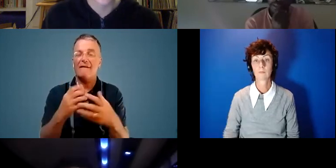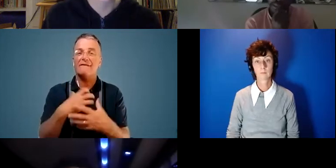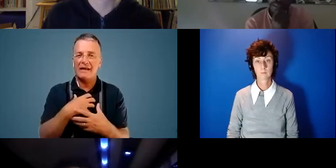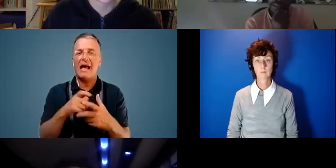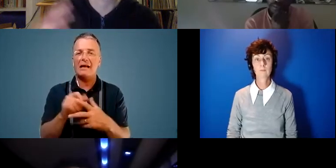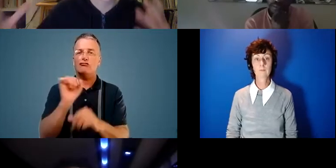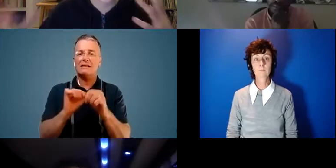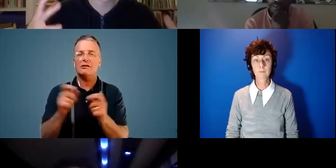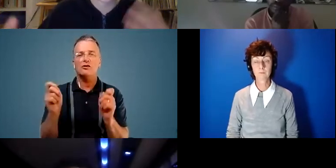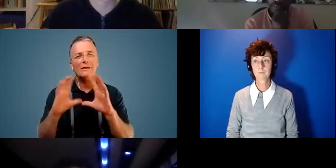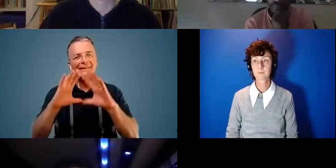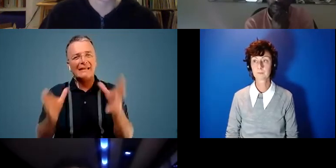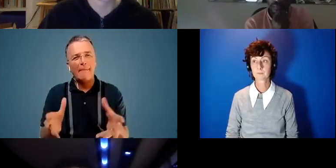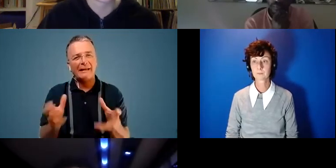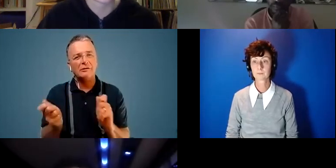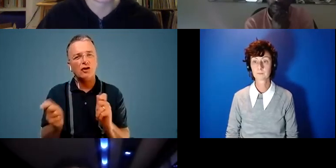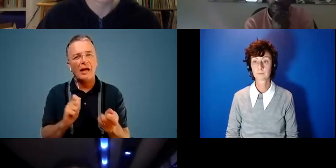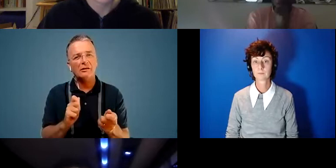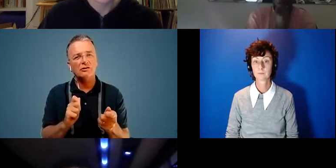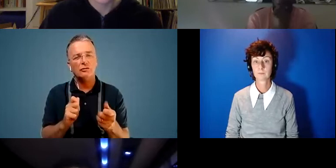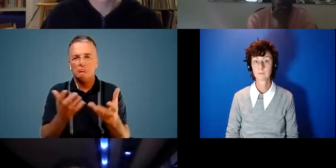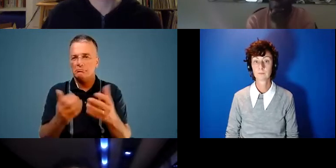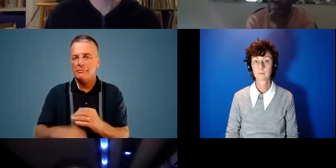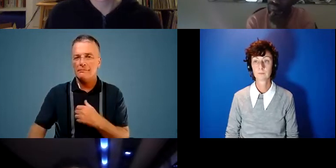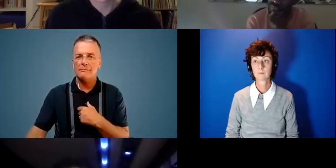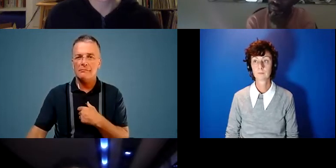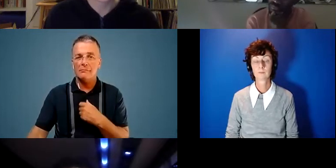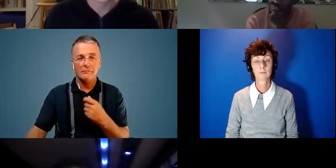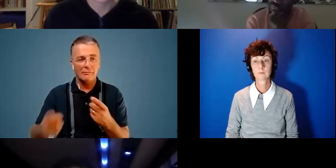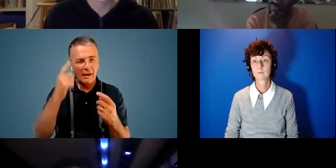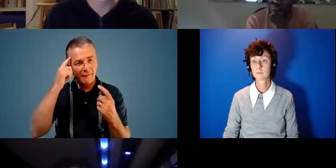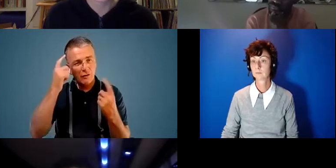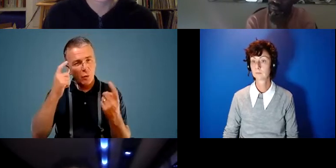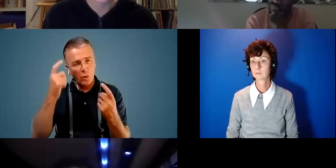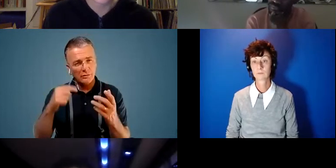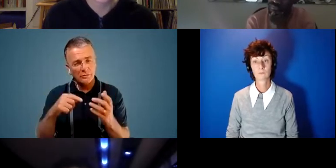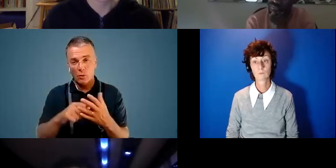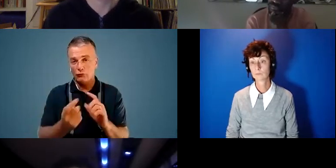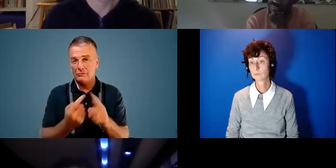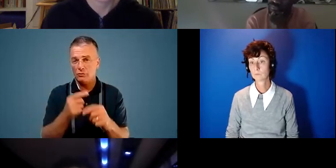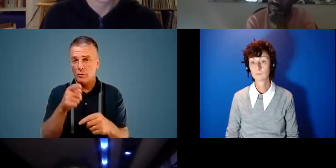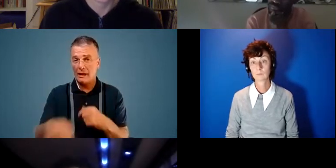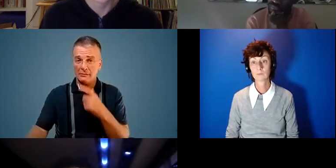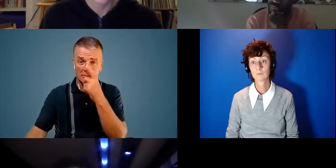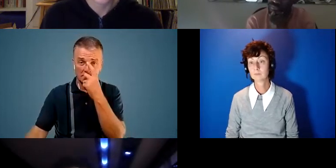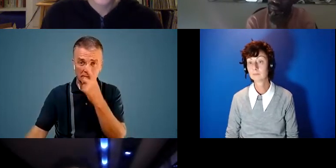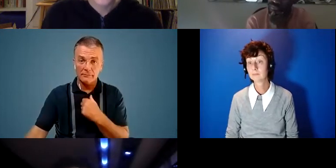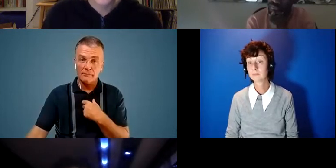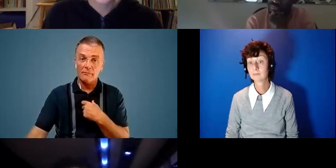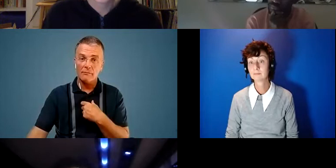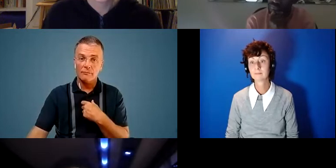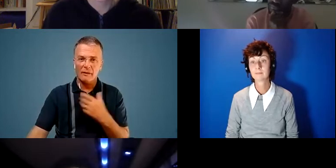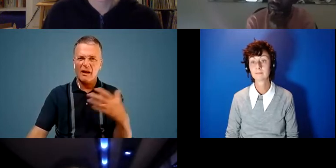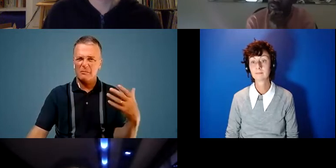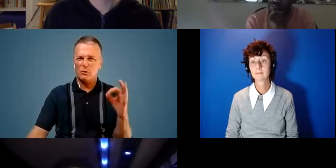systemic change some of those more systemic changes that we need to see um does anybody have any thoughts or responses to that it's a big